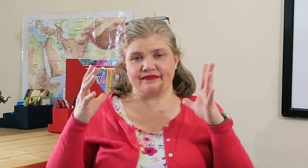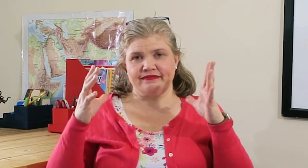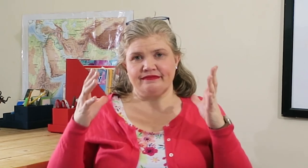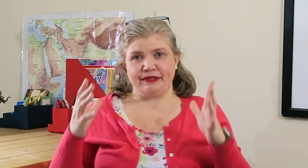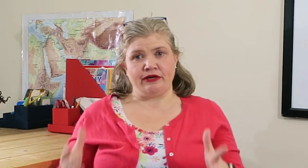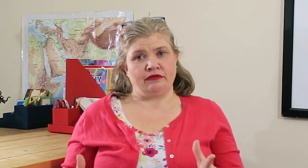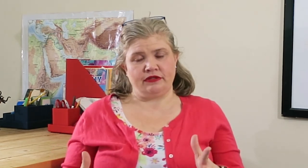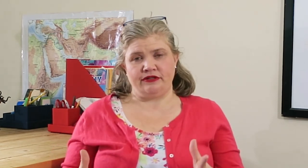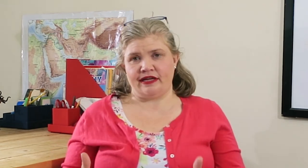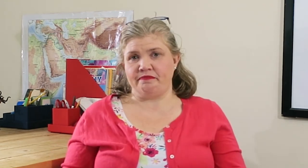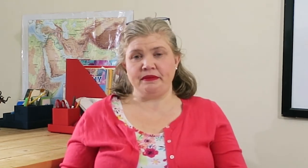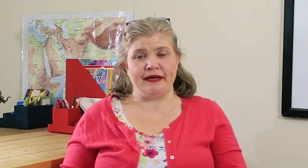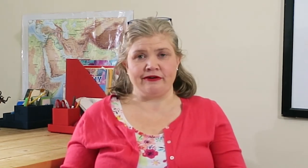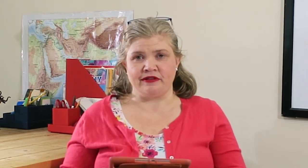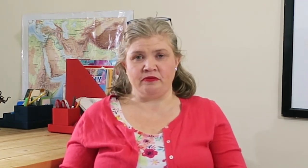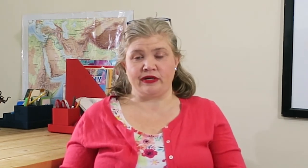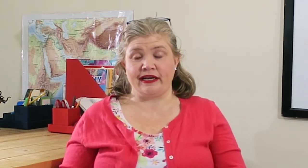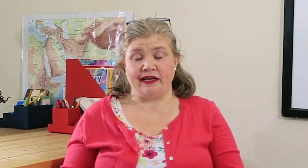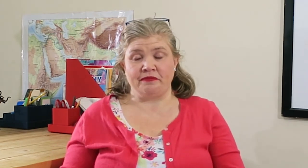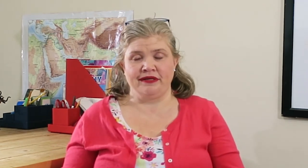I don't think that'd be better than what I am.